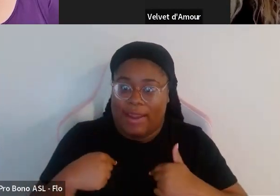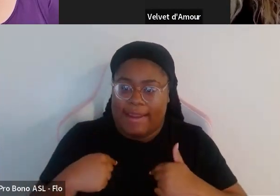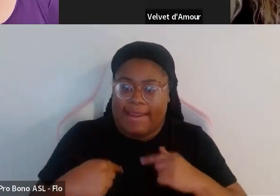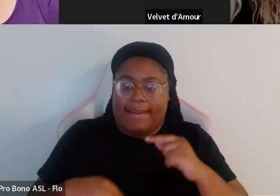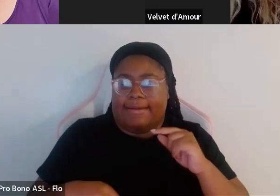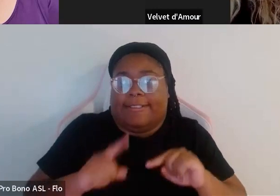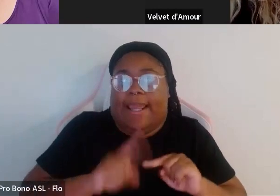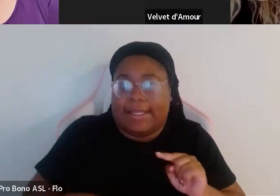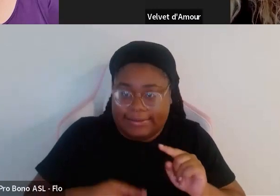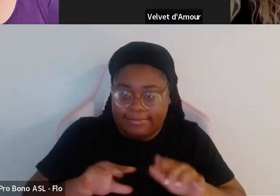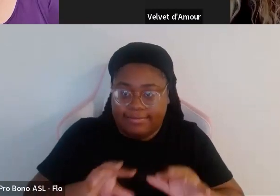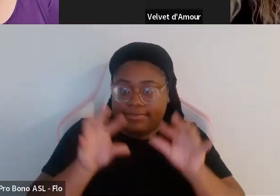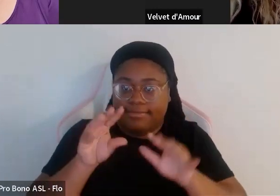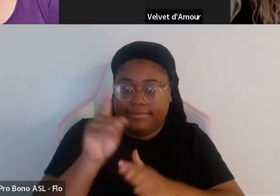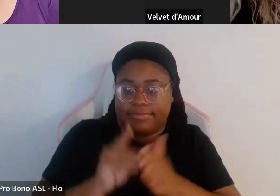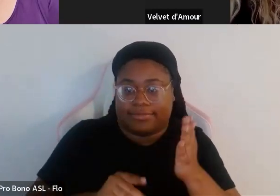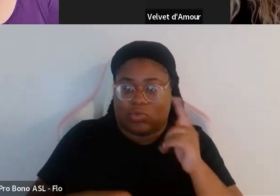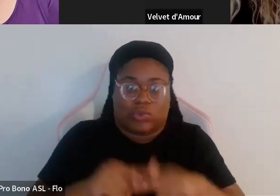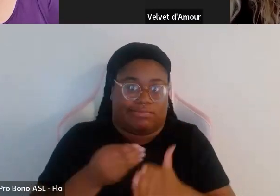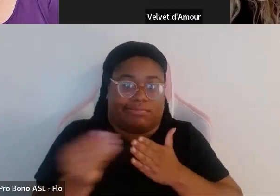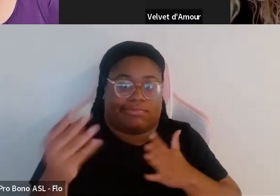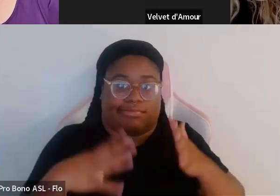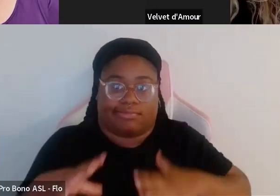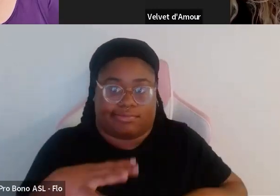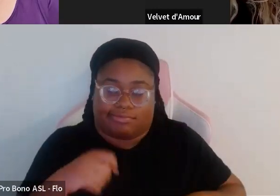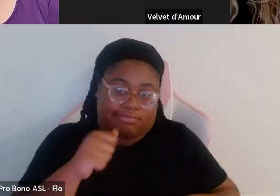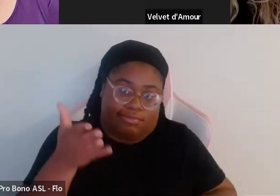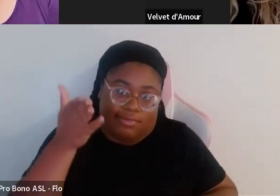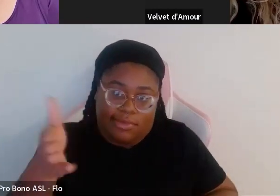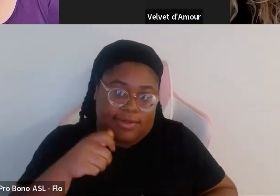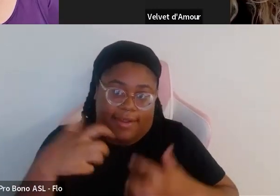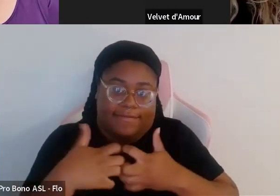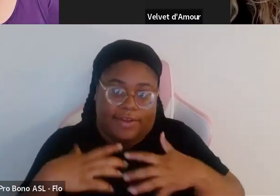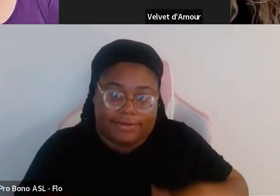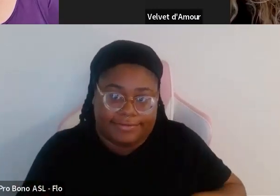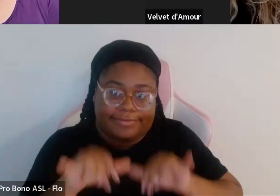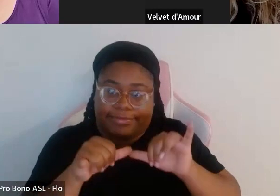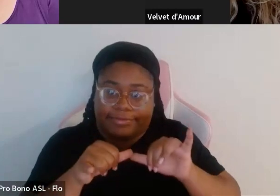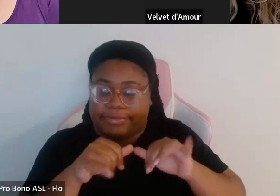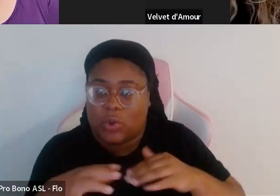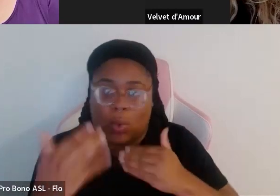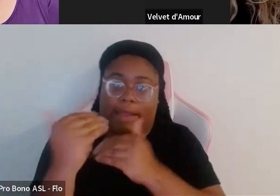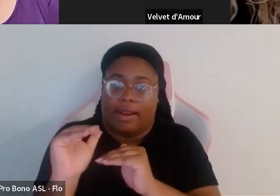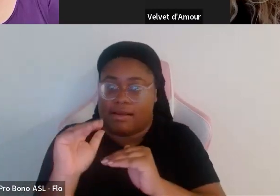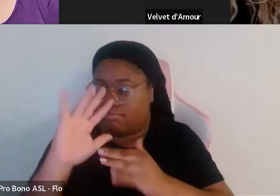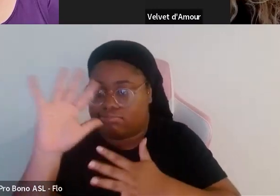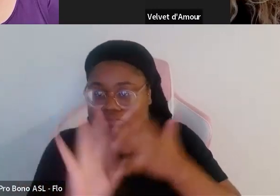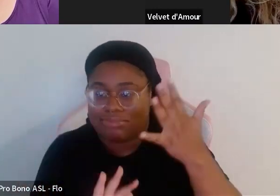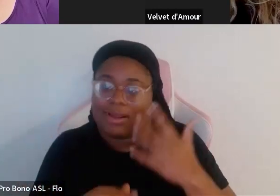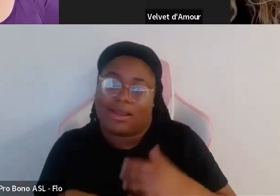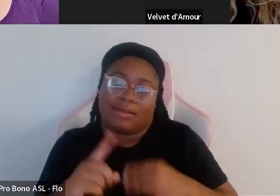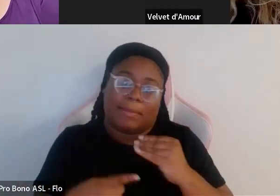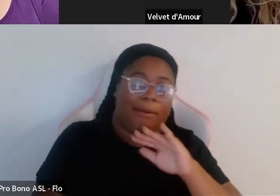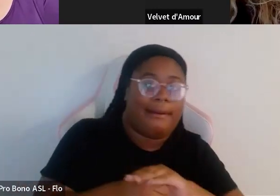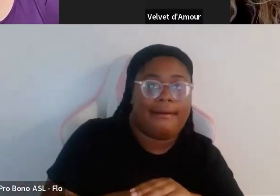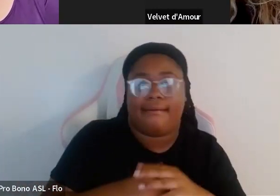decorate it meaning we cannot go and buy clothing because it doesn't exist for our sizes or it's very limiting and it's about hiding